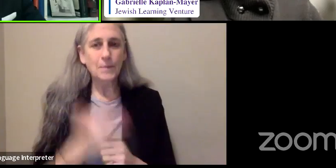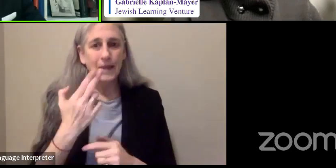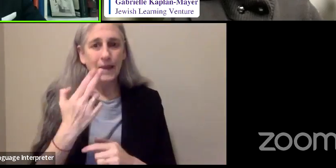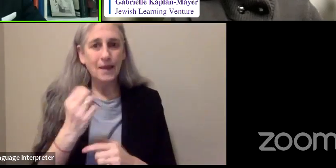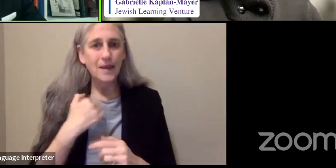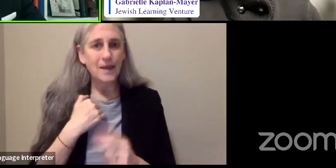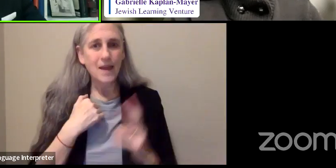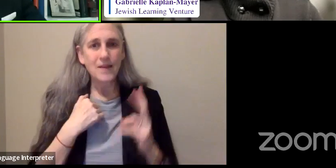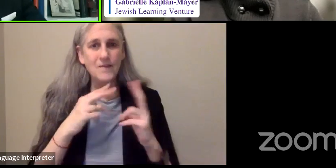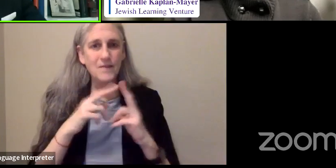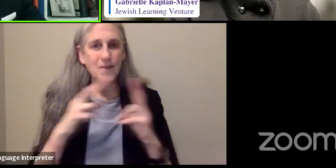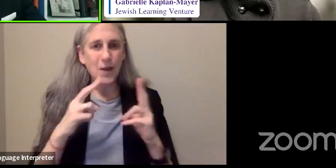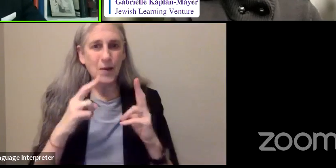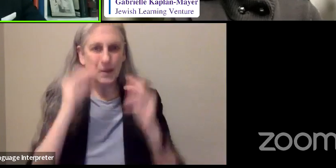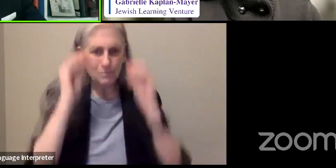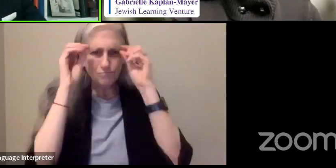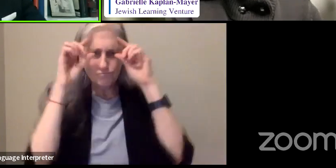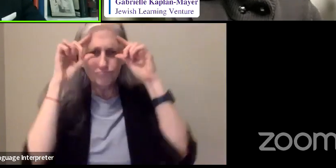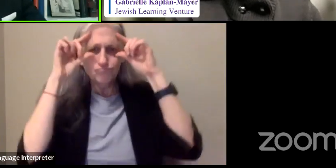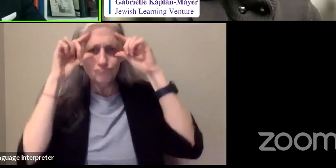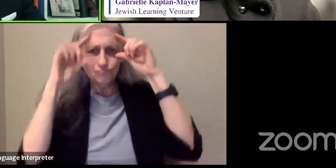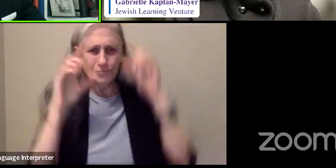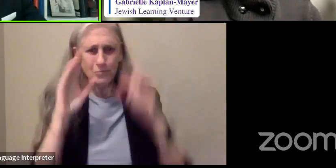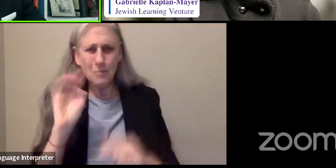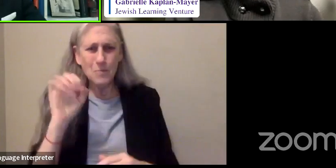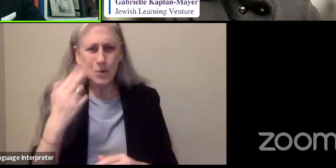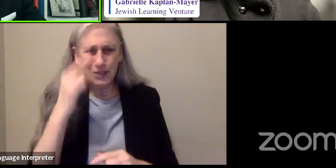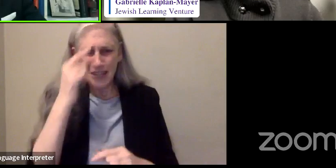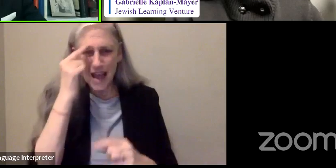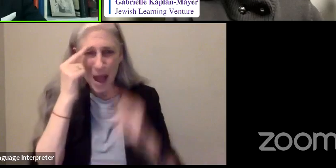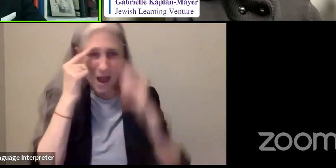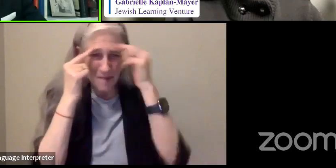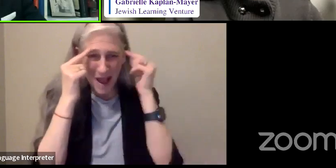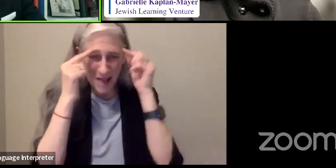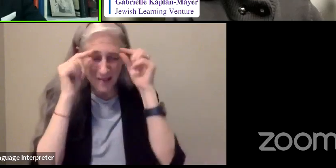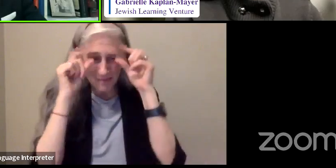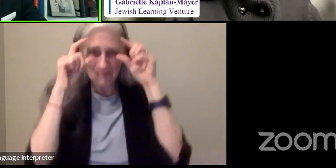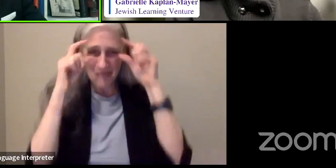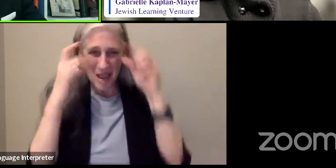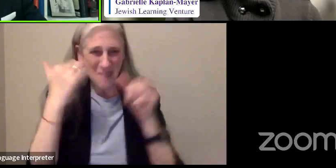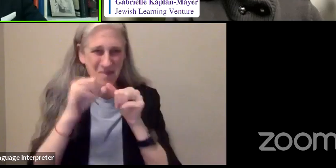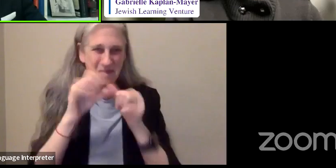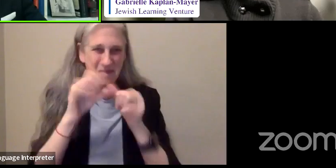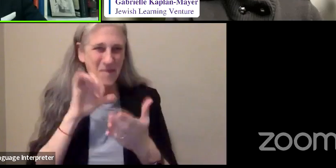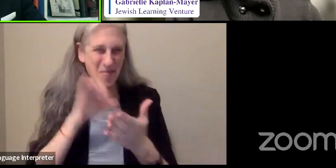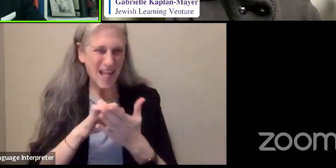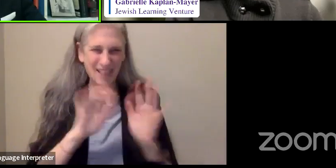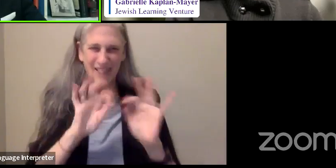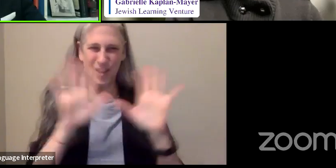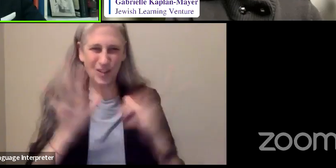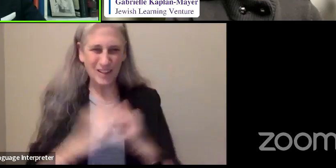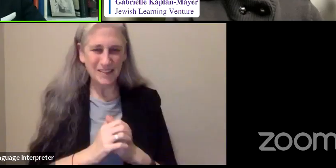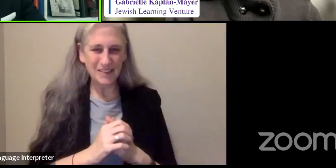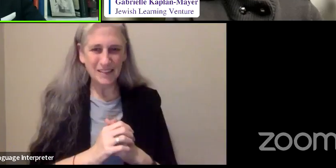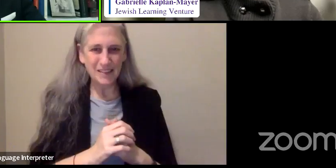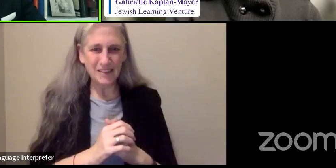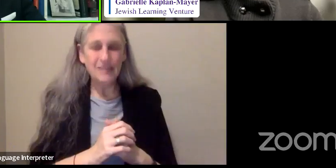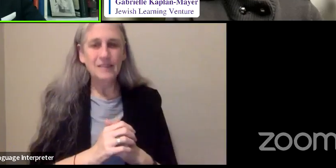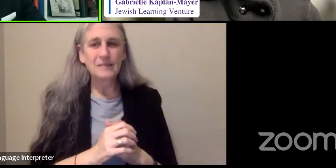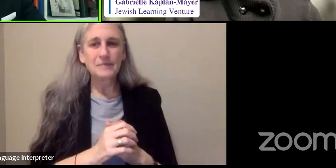very bushy eyebrows. I remember that. And he took his ophthalmoscope